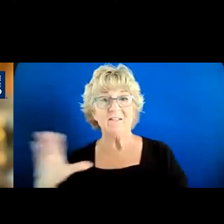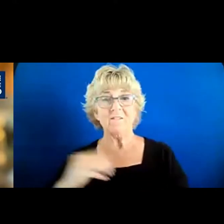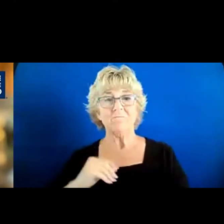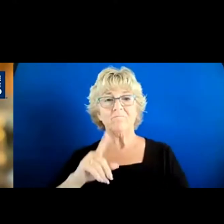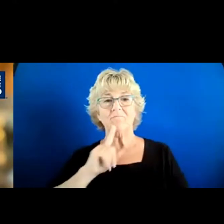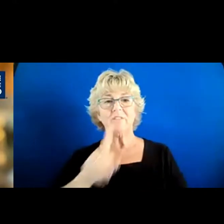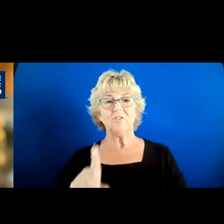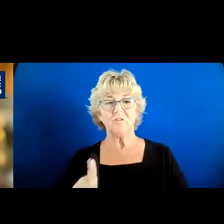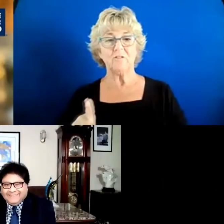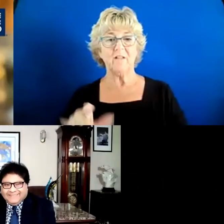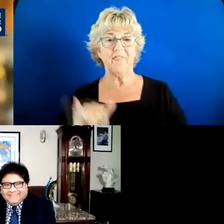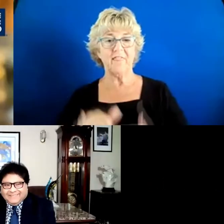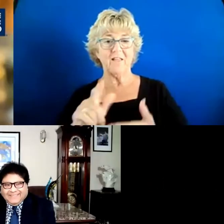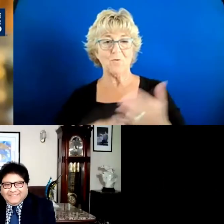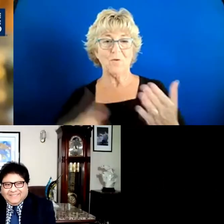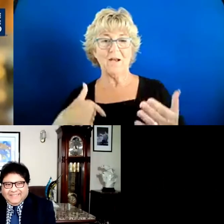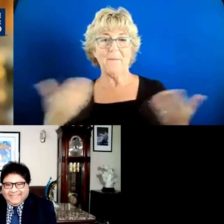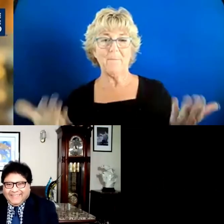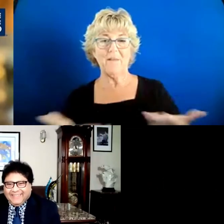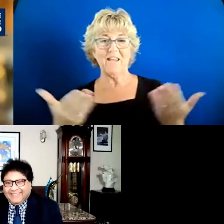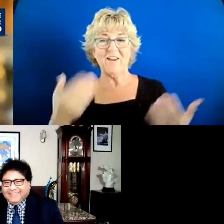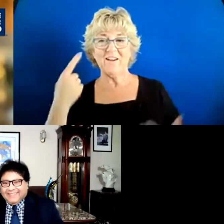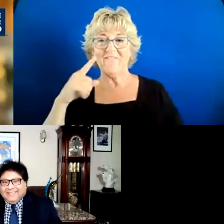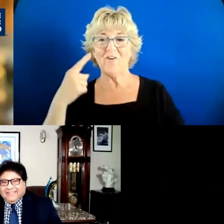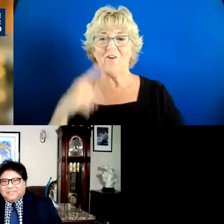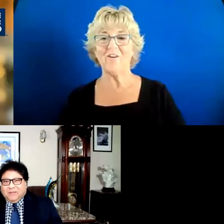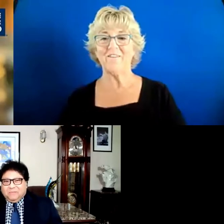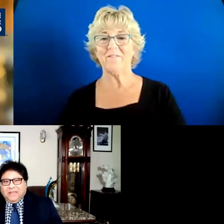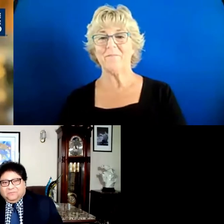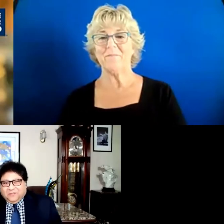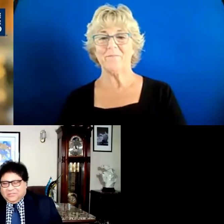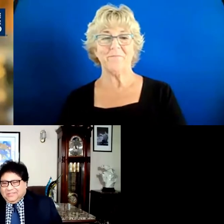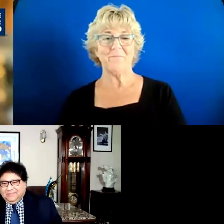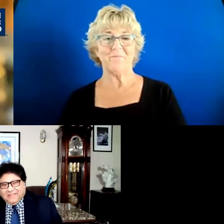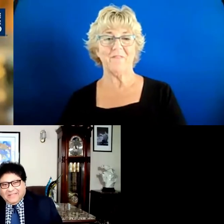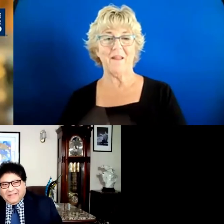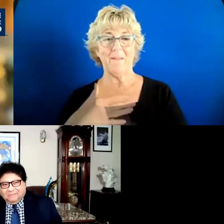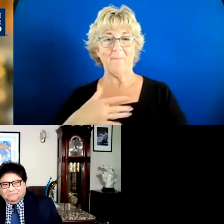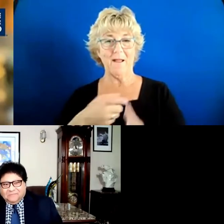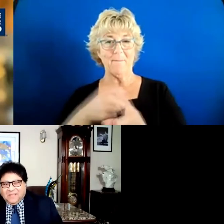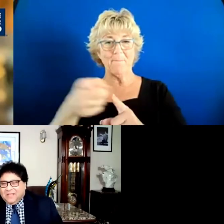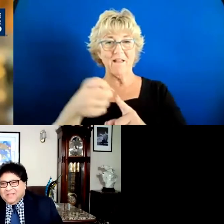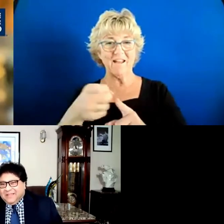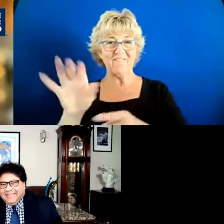That's what I'm here for. That's, that's my main function.